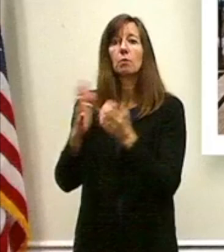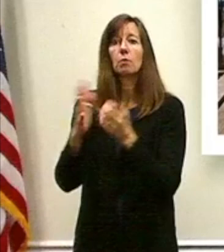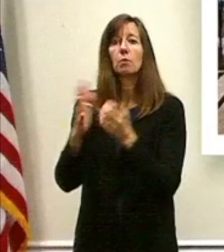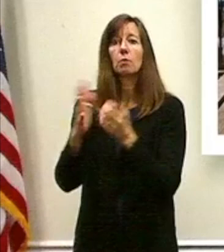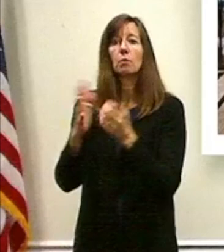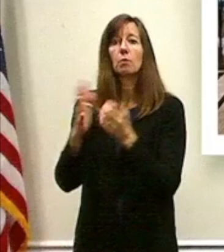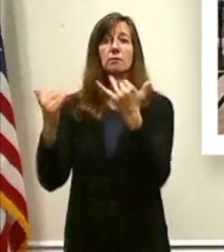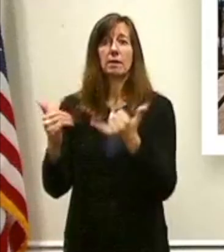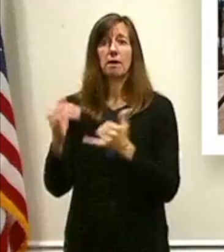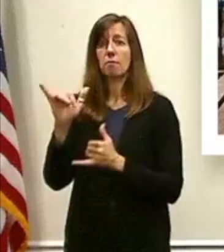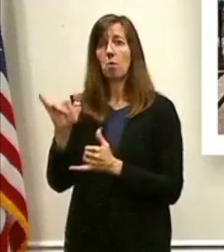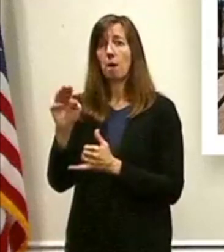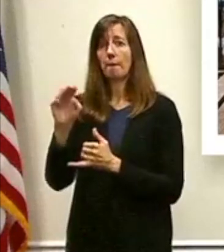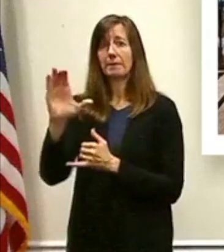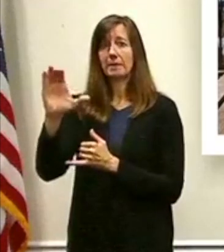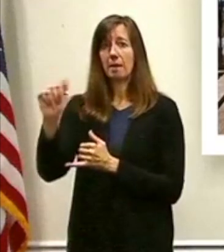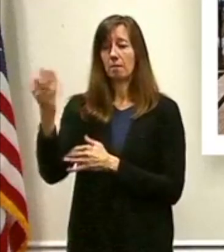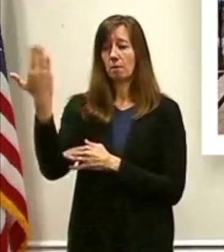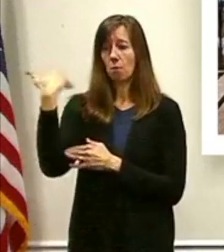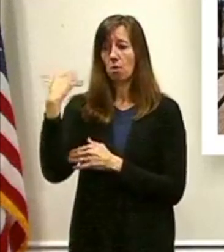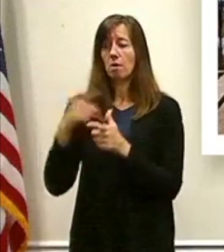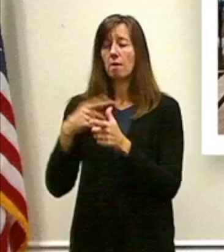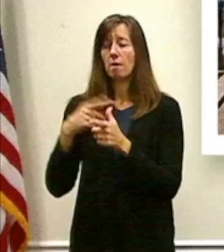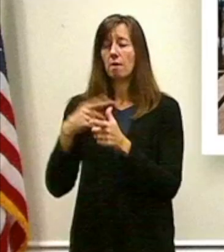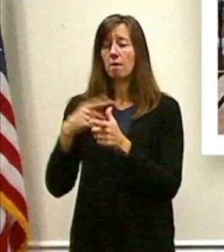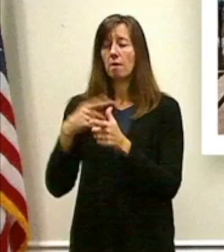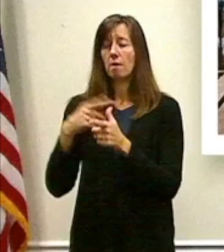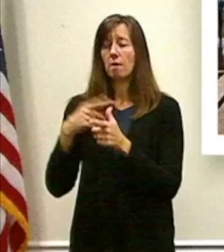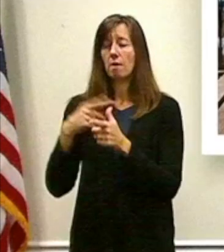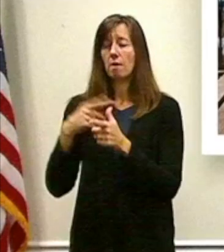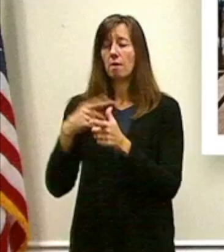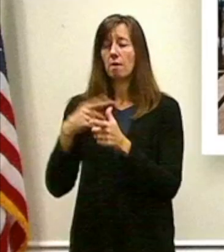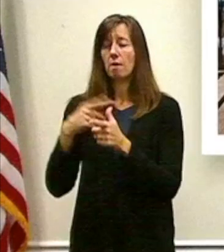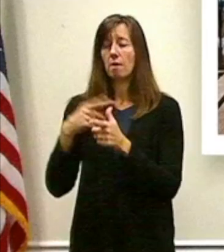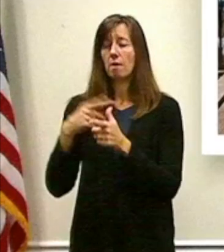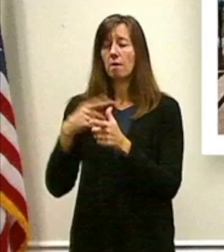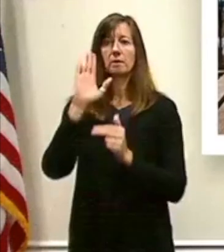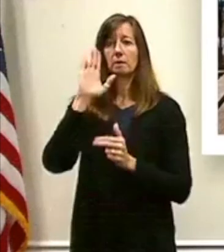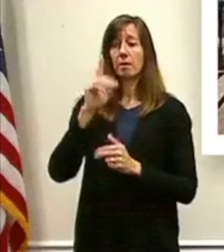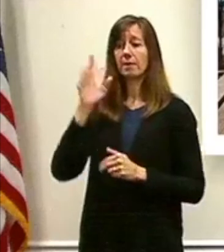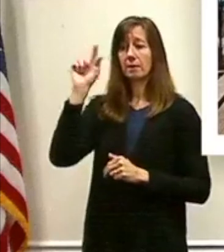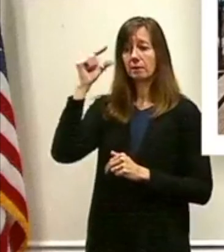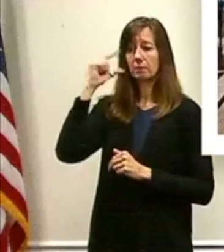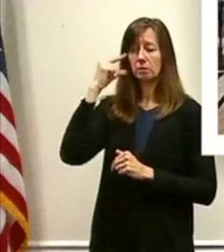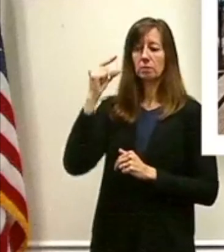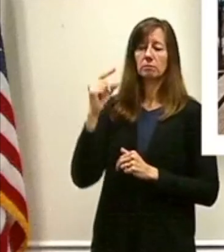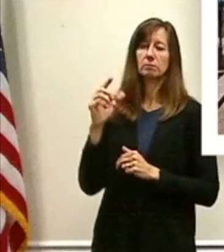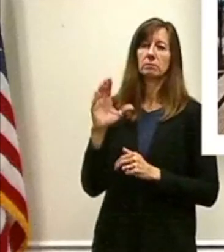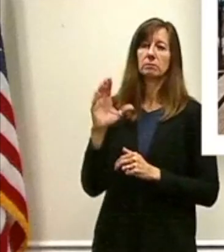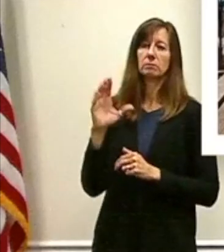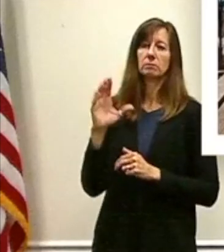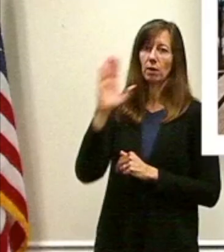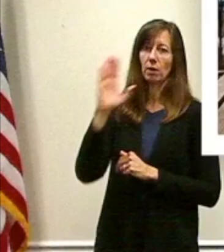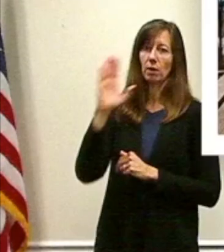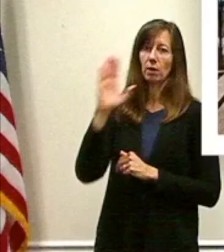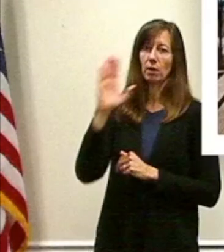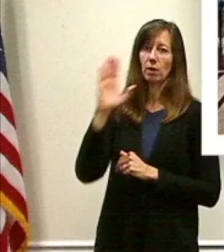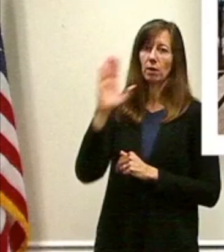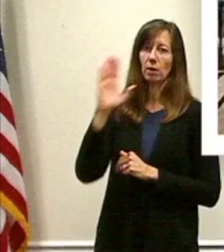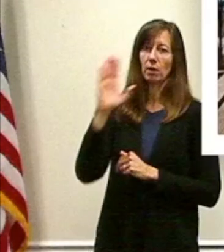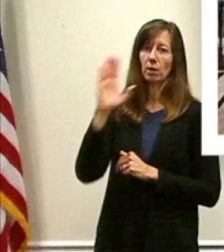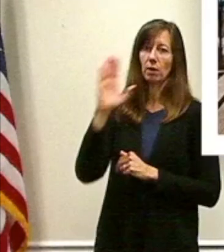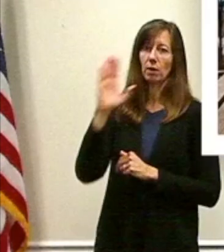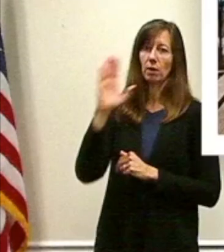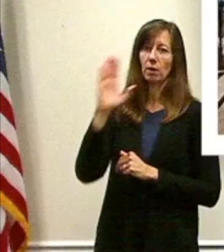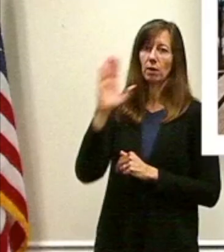center in its place. And the county is committing as much as $25 million to achieve that goal. With that, we'll centralize our